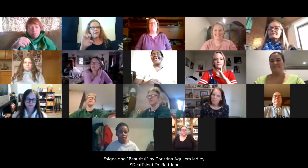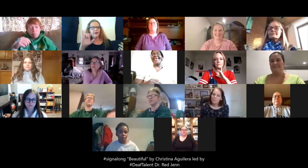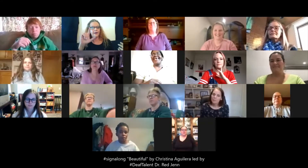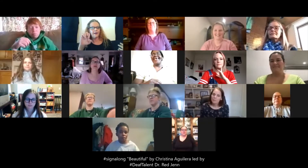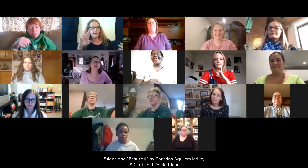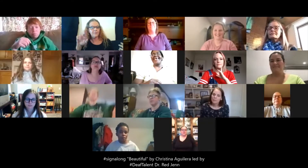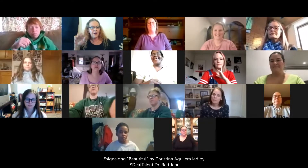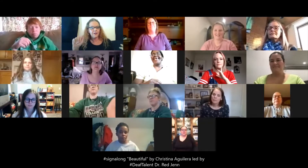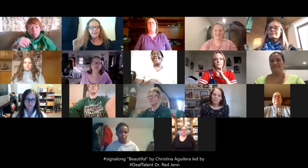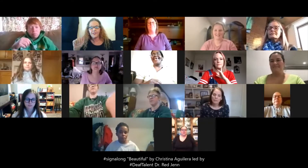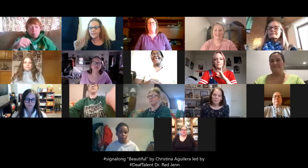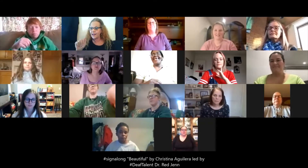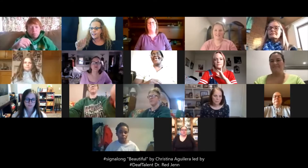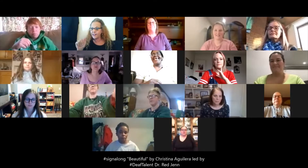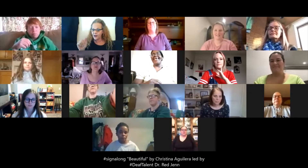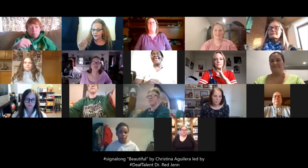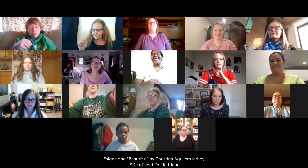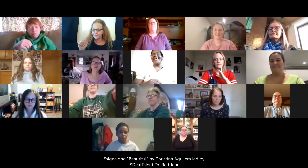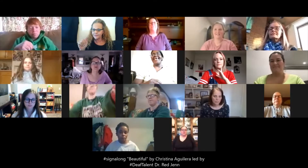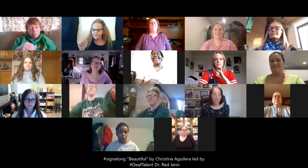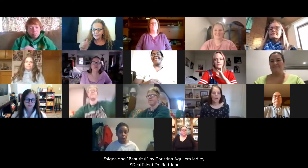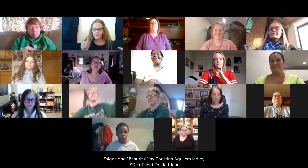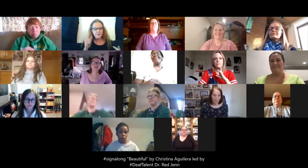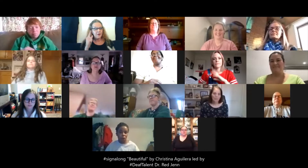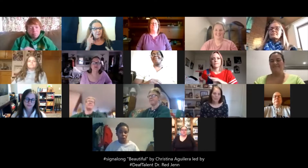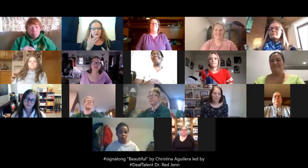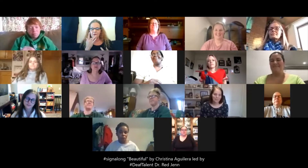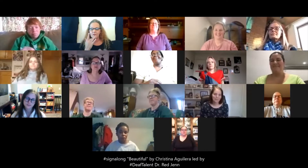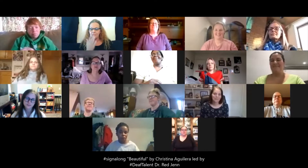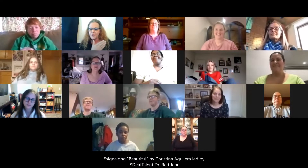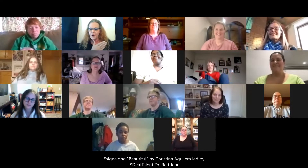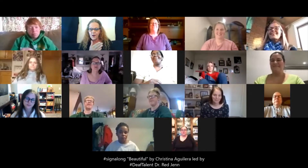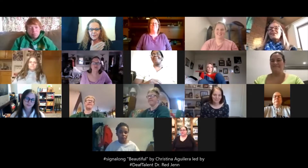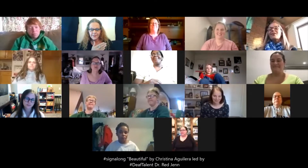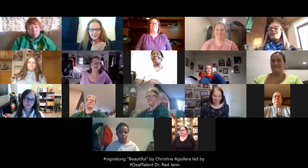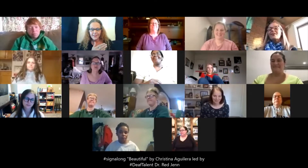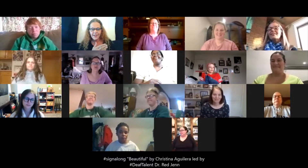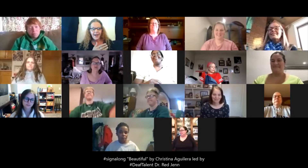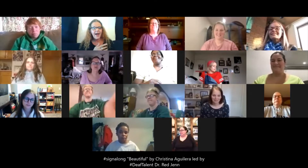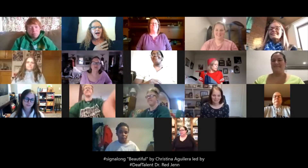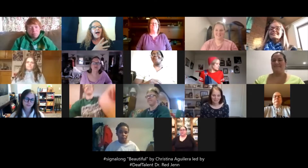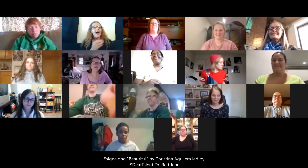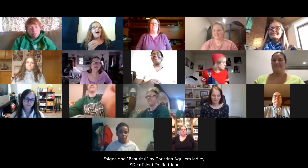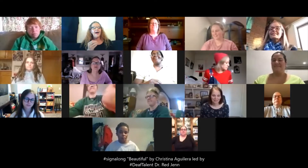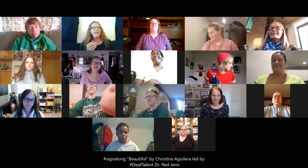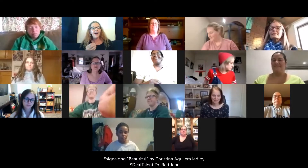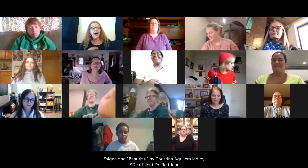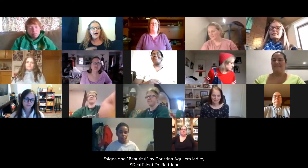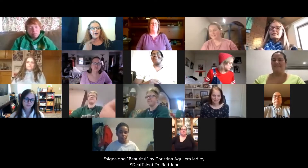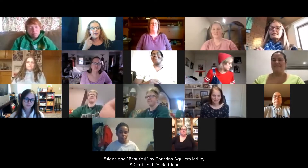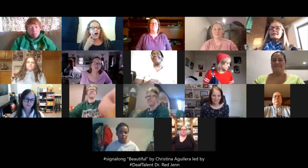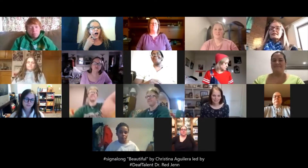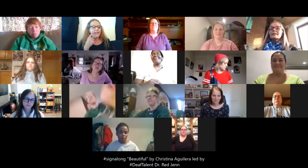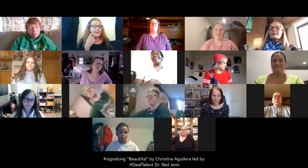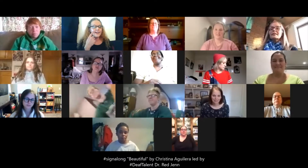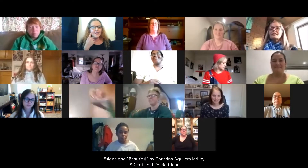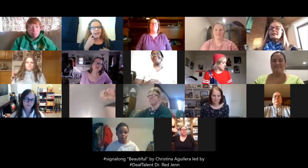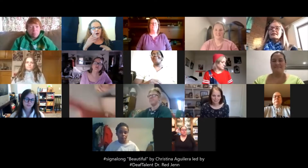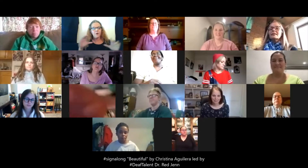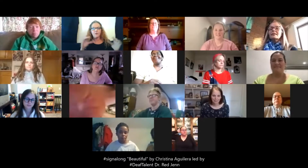by Christina Aguilera. It's one of my favorite songs, and I thought that we would